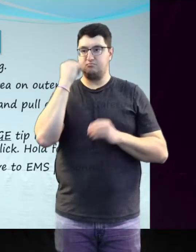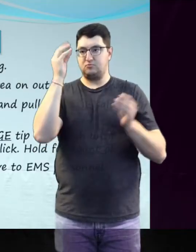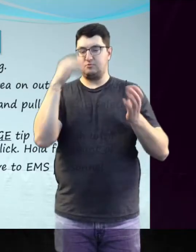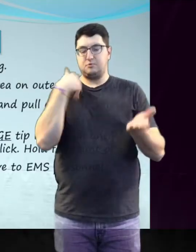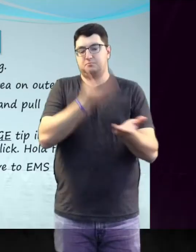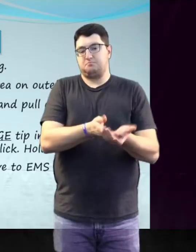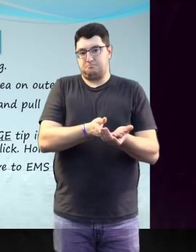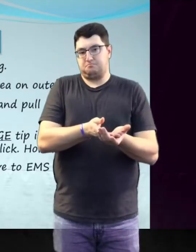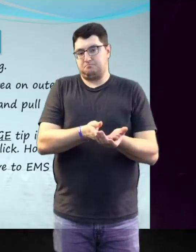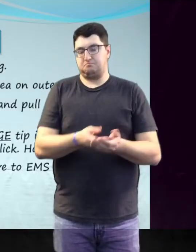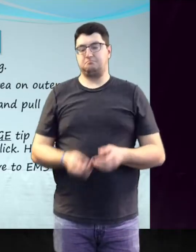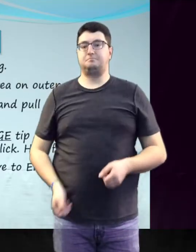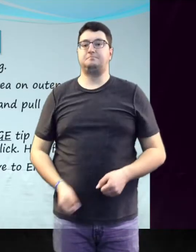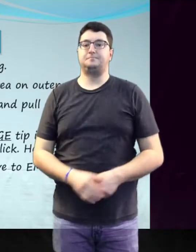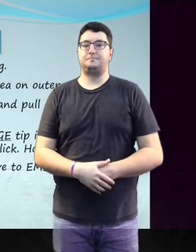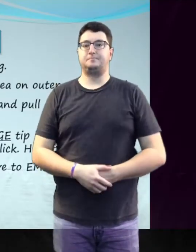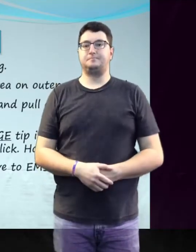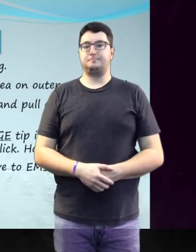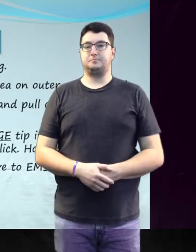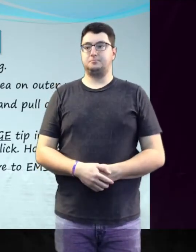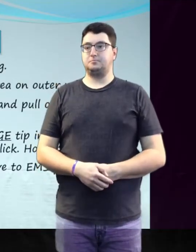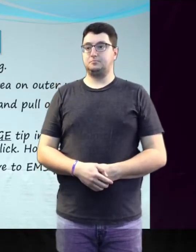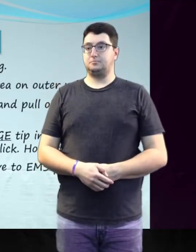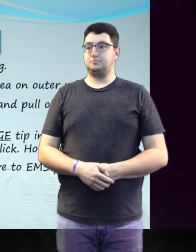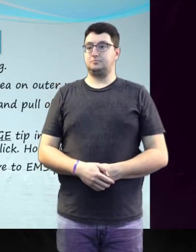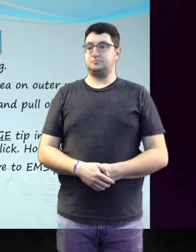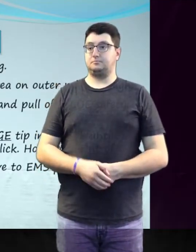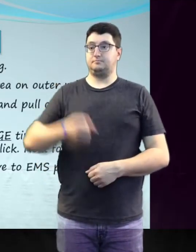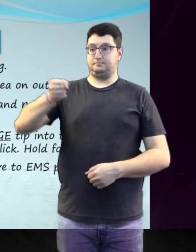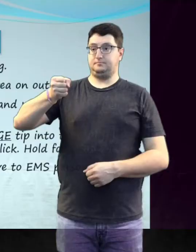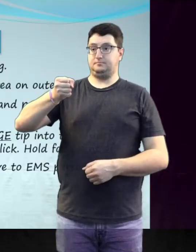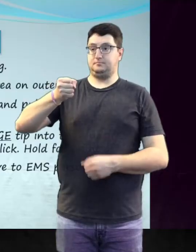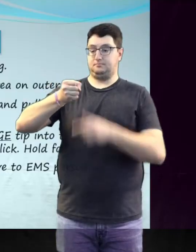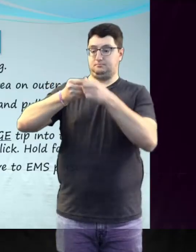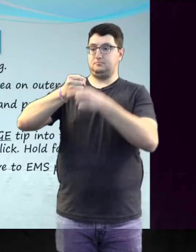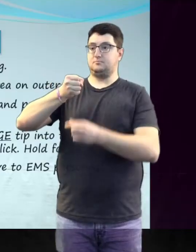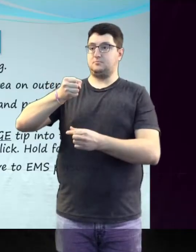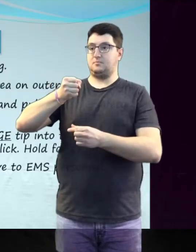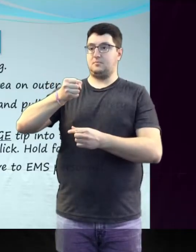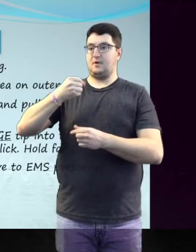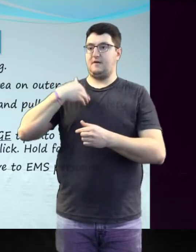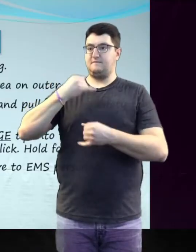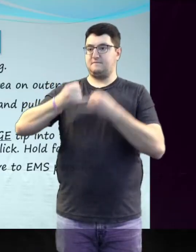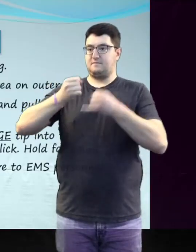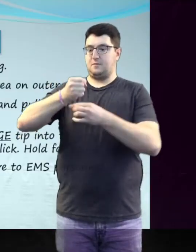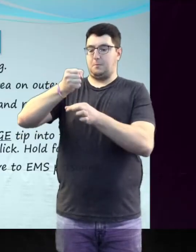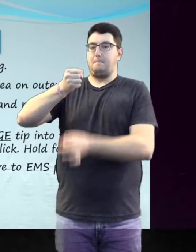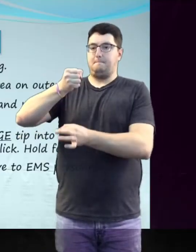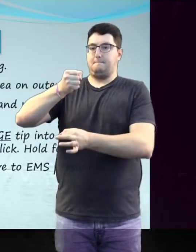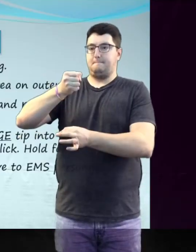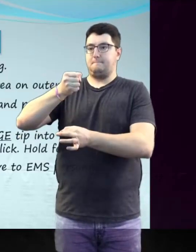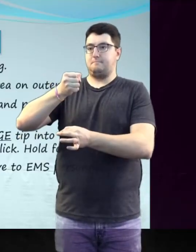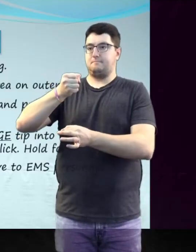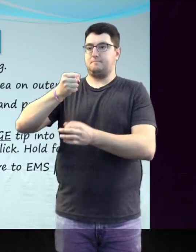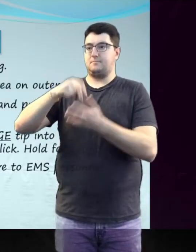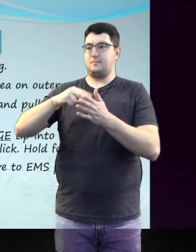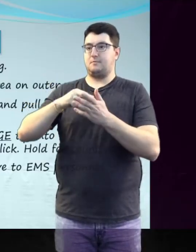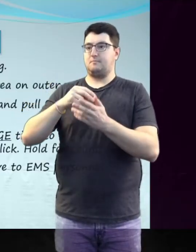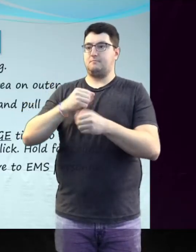personnel. The EpiPen has a plastic cover that will extend and lock into place to ensure the needle